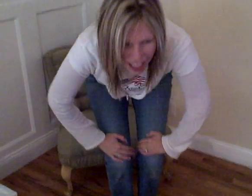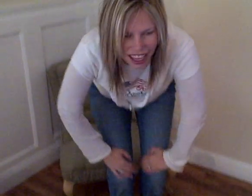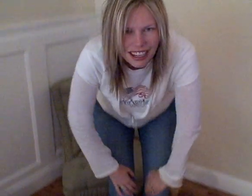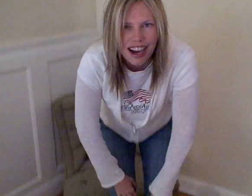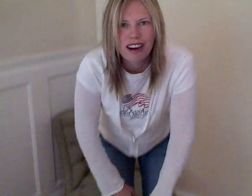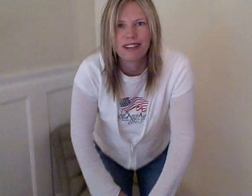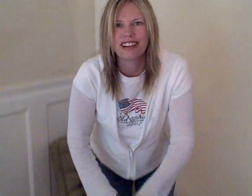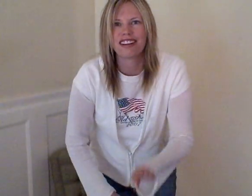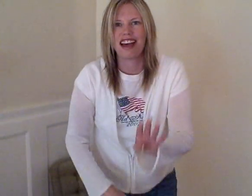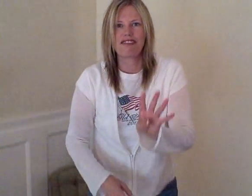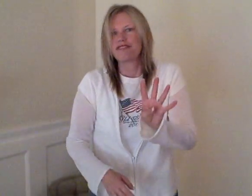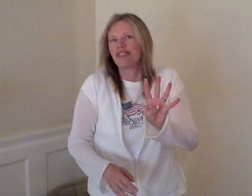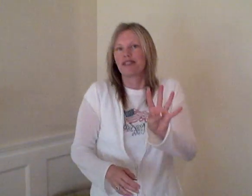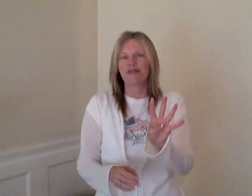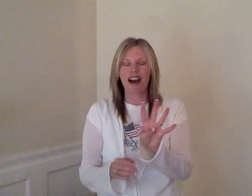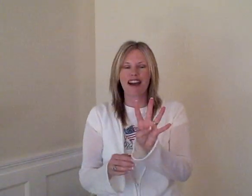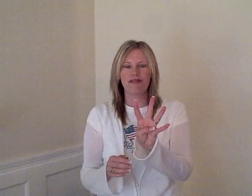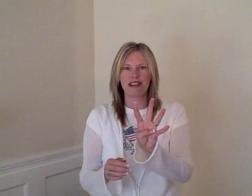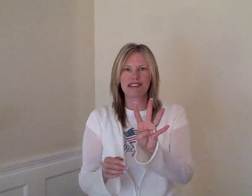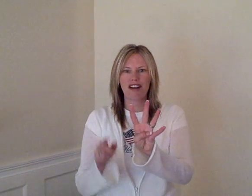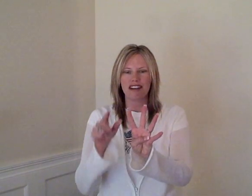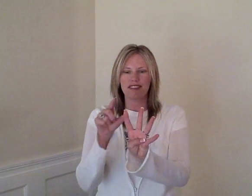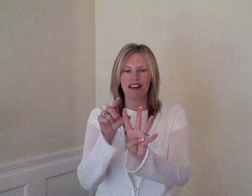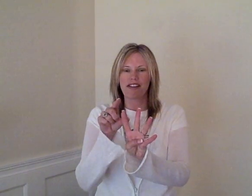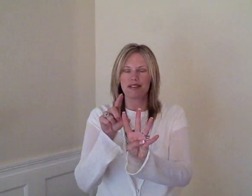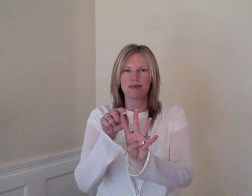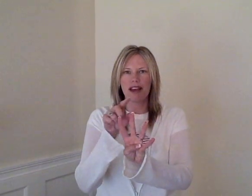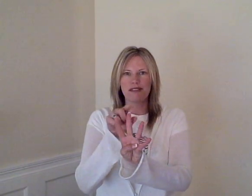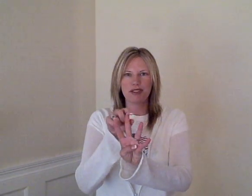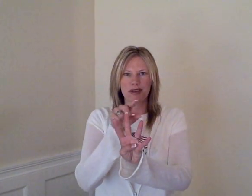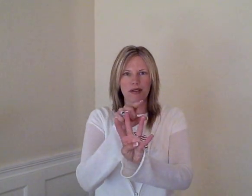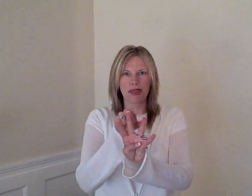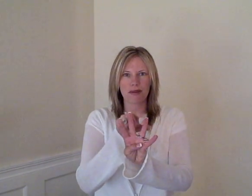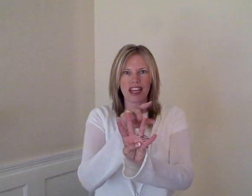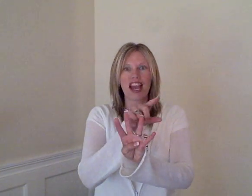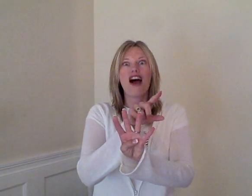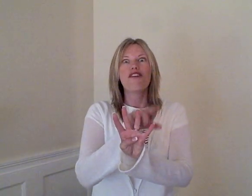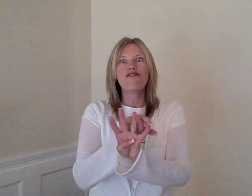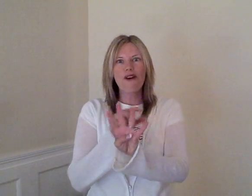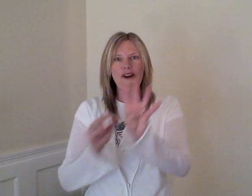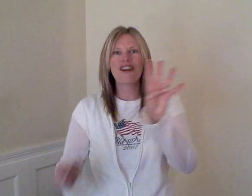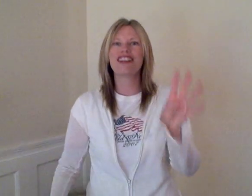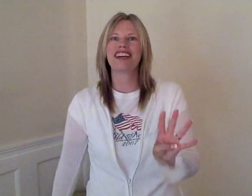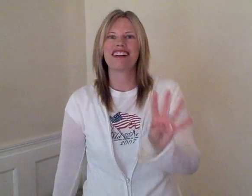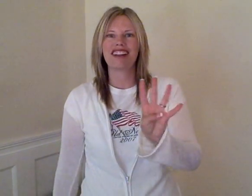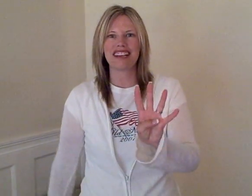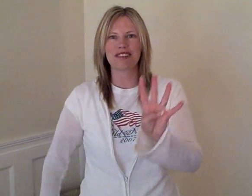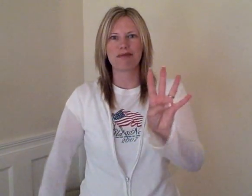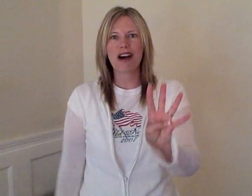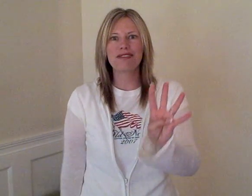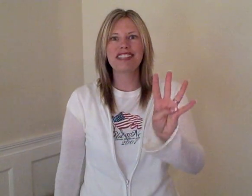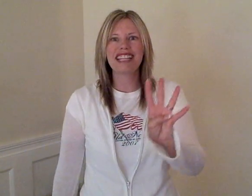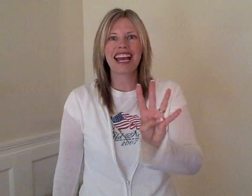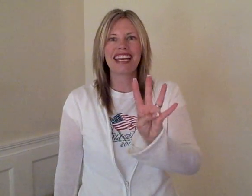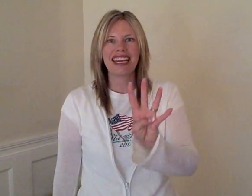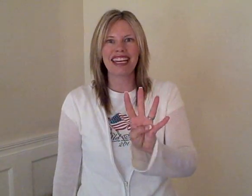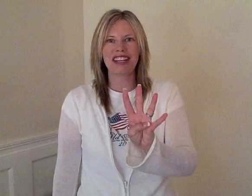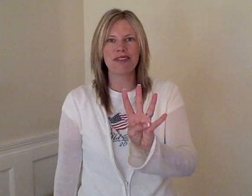Now how many are left? There were five. One's gone, so now there's one, two, three, four little ice cream cones standing in a